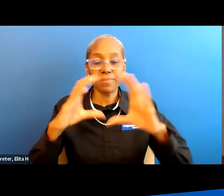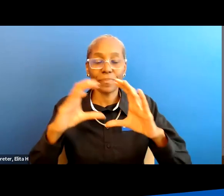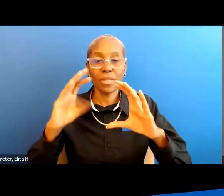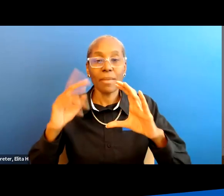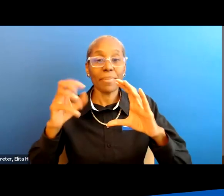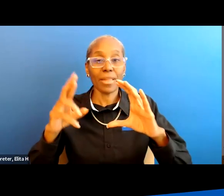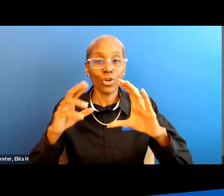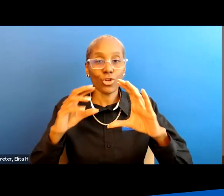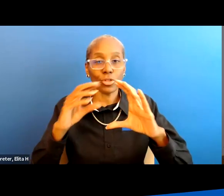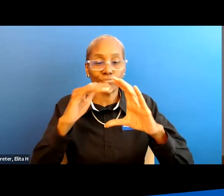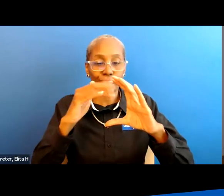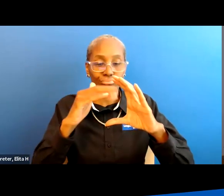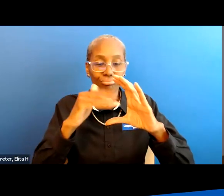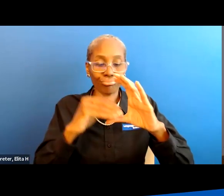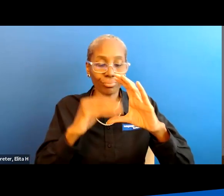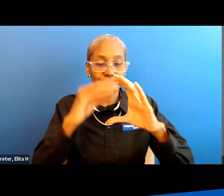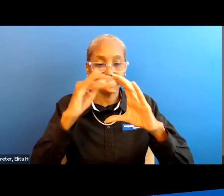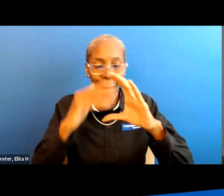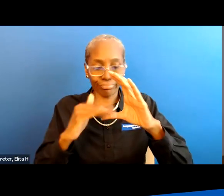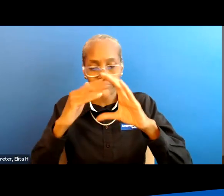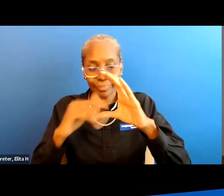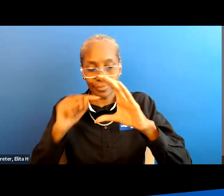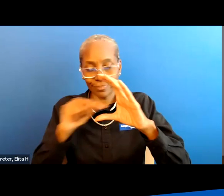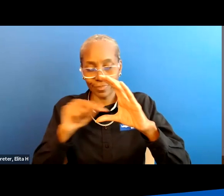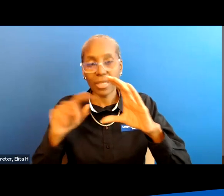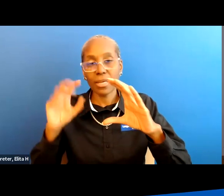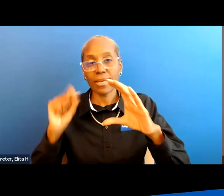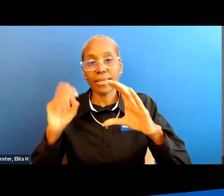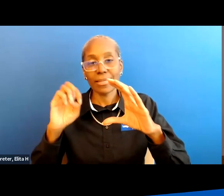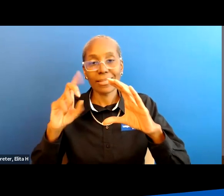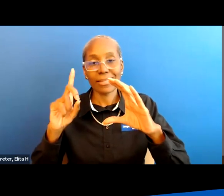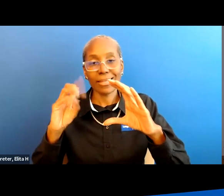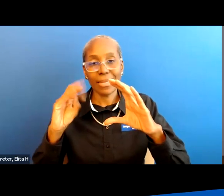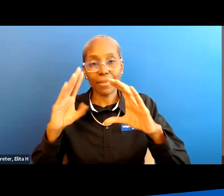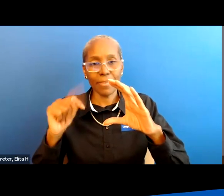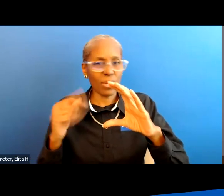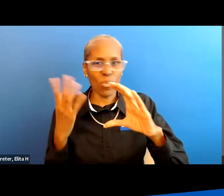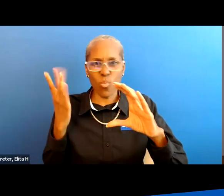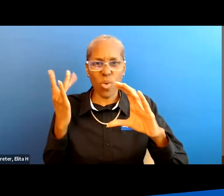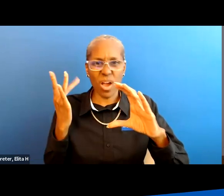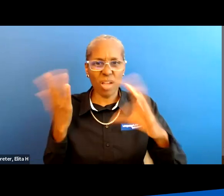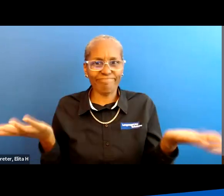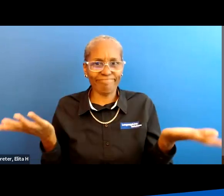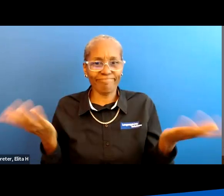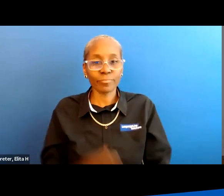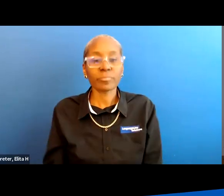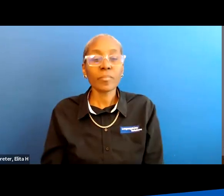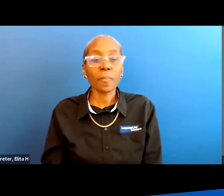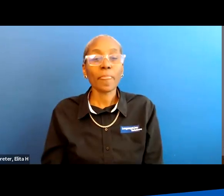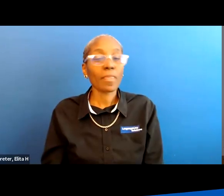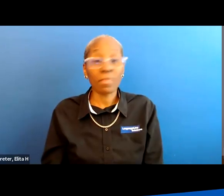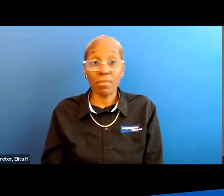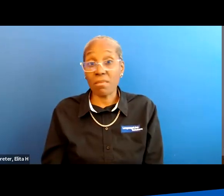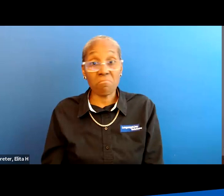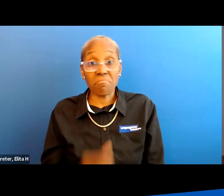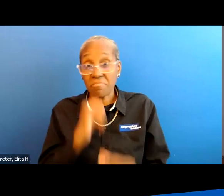so why uh this person is having uh the sediment in their bladder and so um not everybody